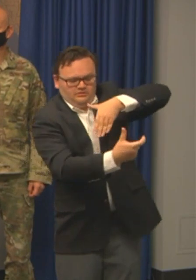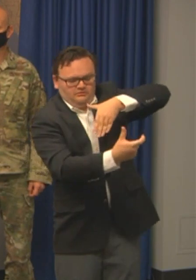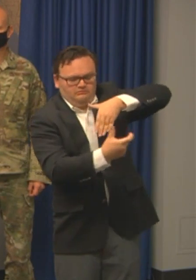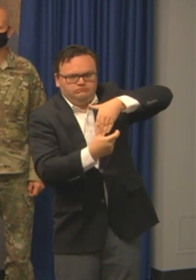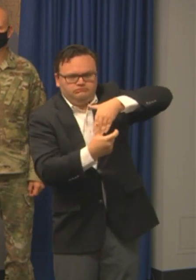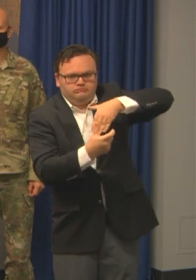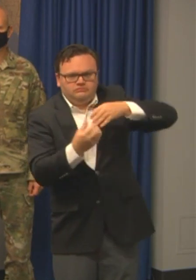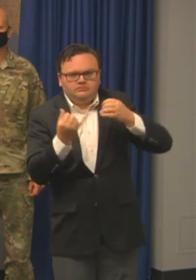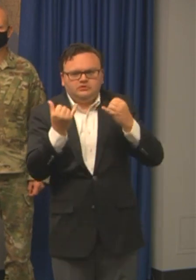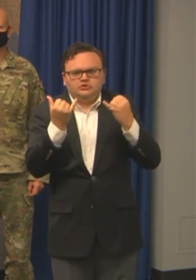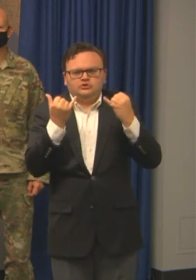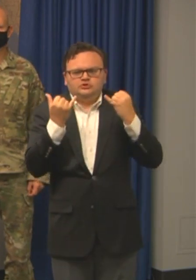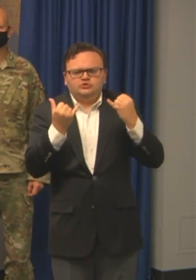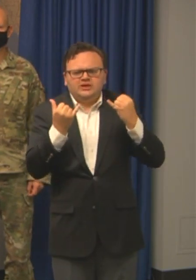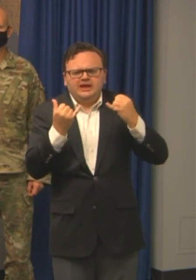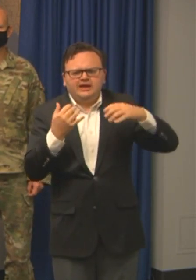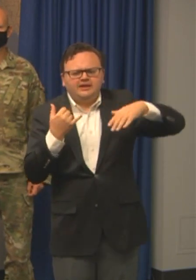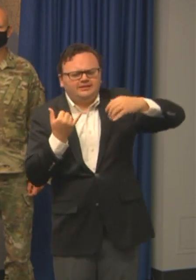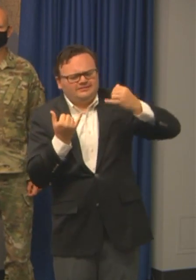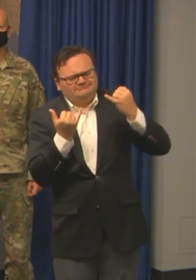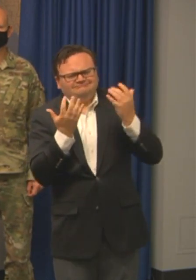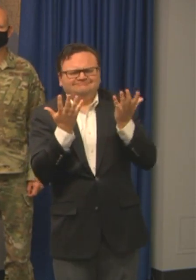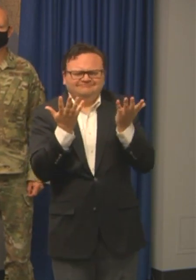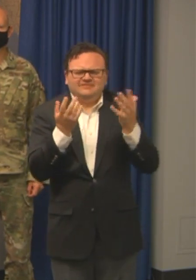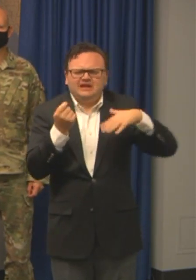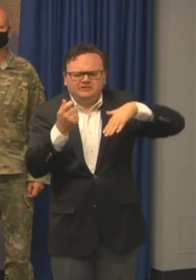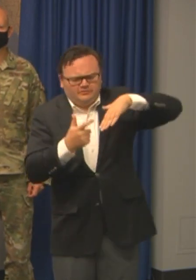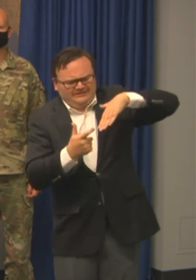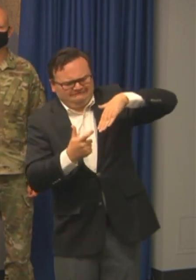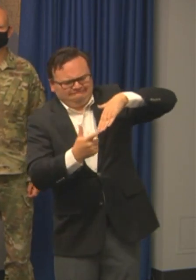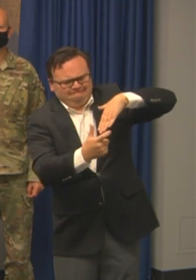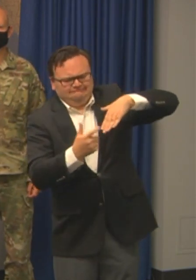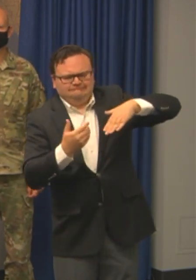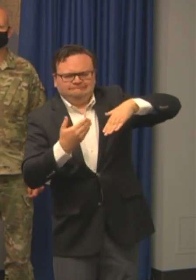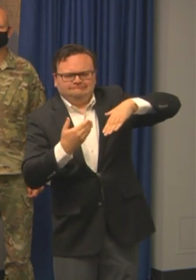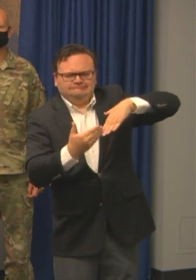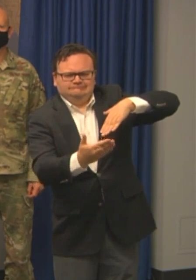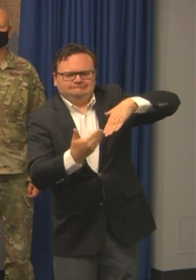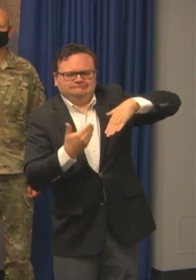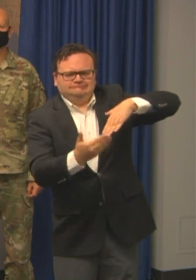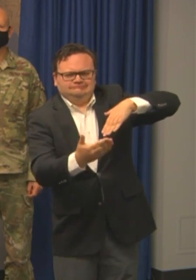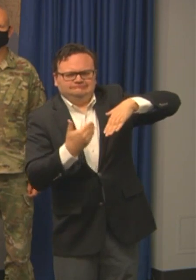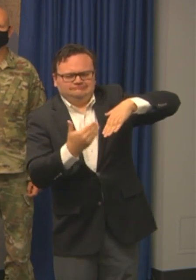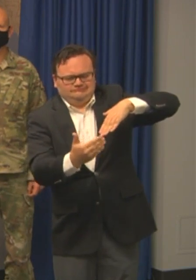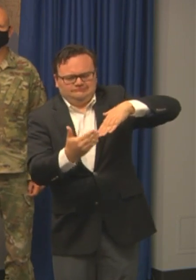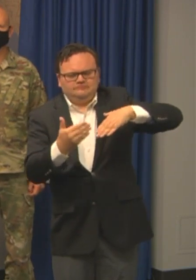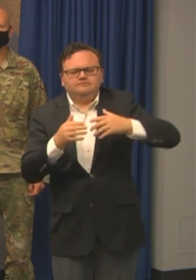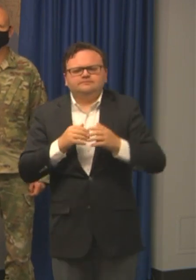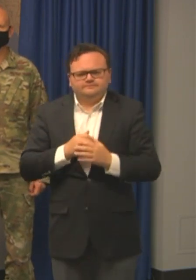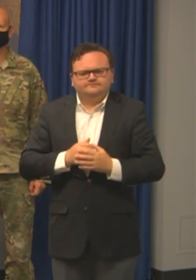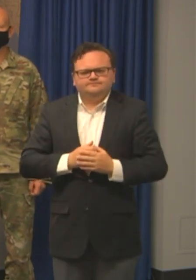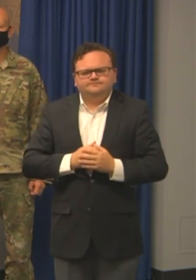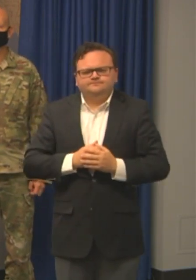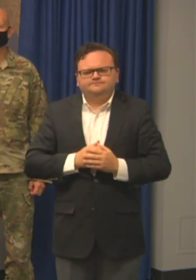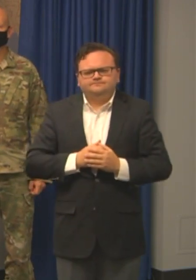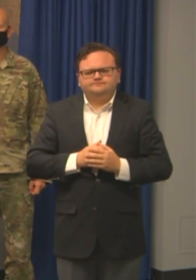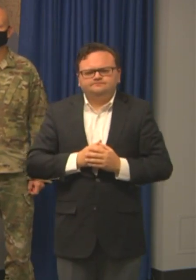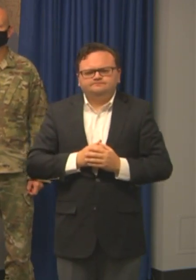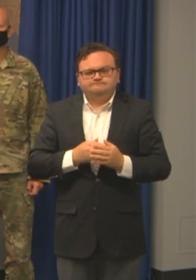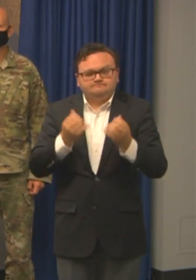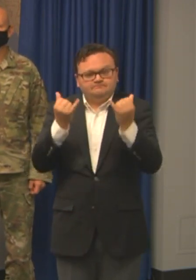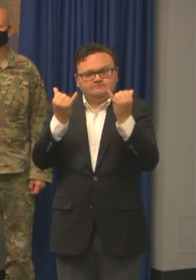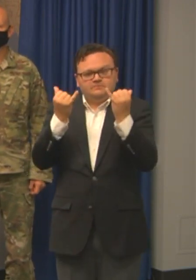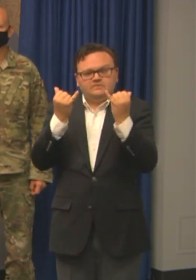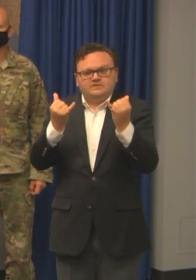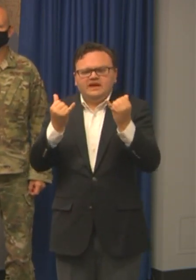bit further north and off the coast in terms of the closest impact of the eye. Right now,